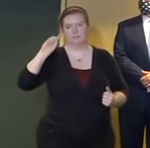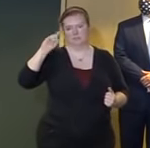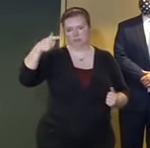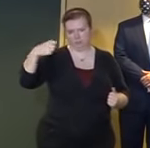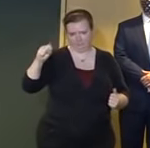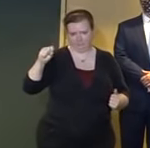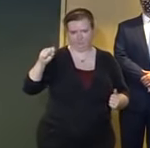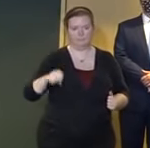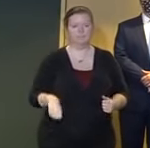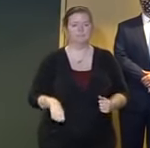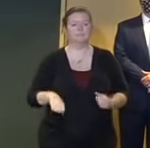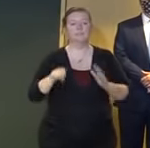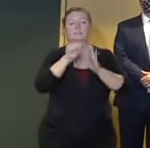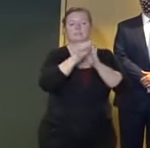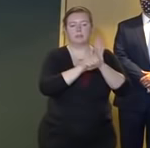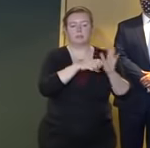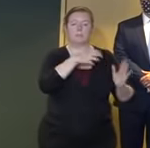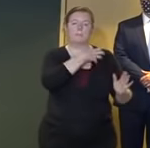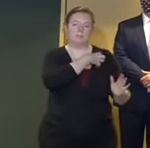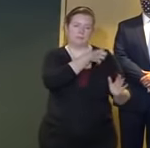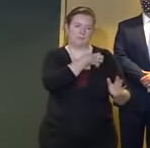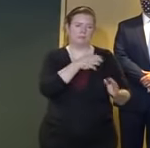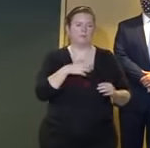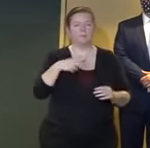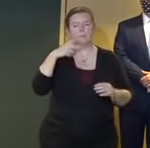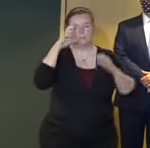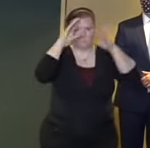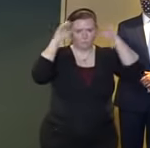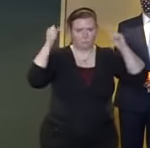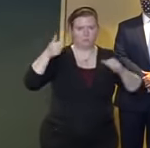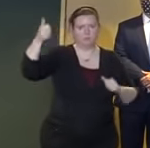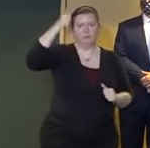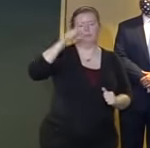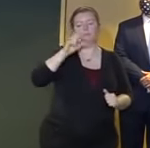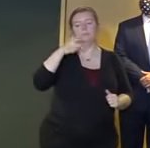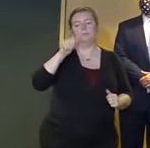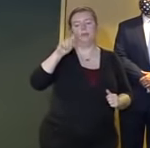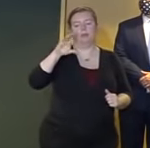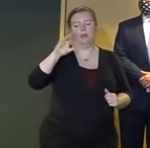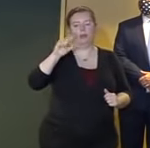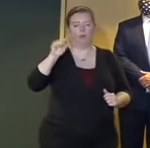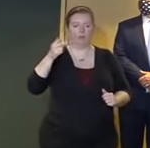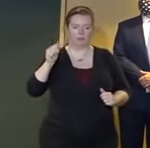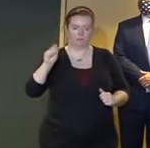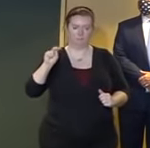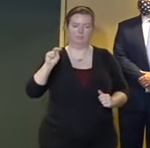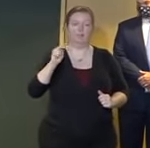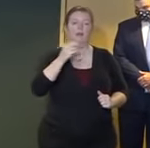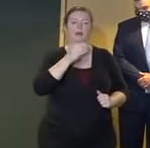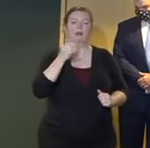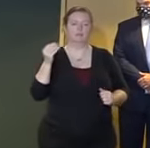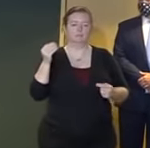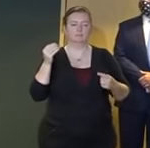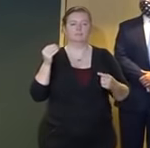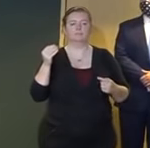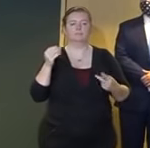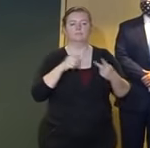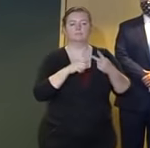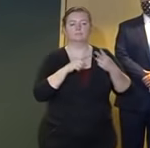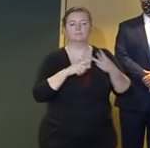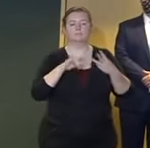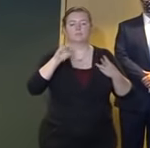Pat Callahan Board of Public Utilities President Joe Fioreliso and the director of New Jersey Office of Homeland Security and Preparedness